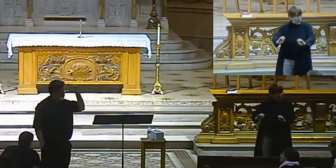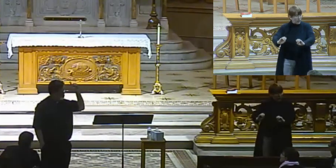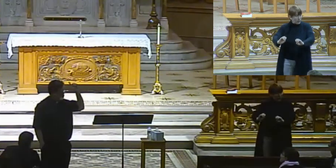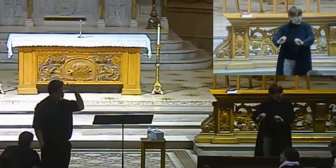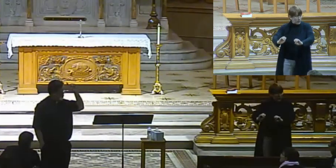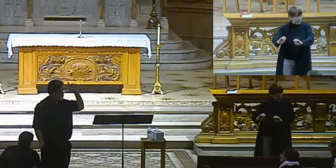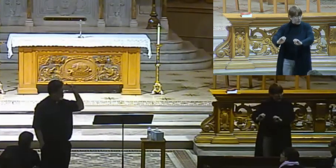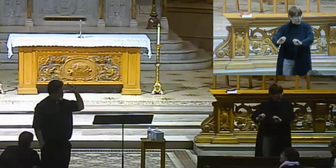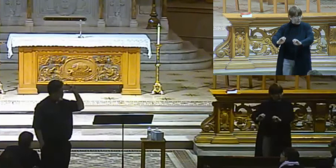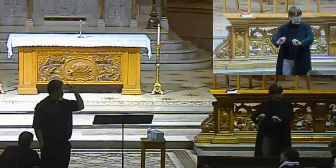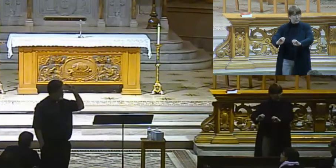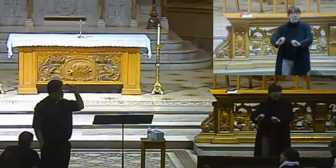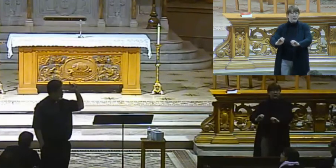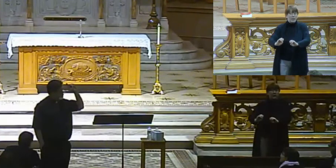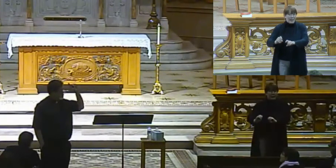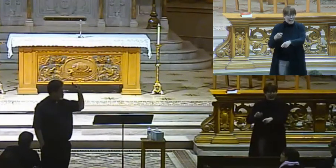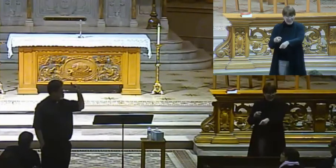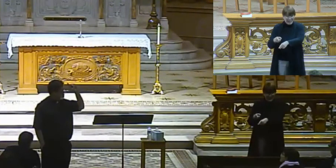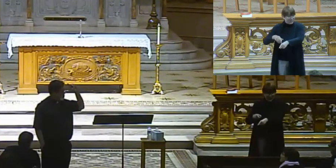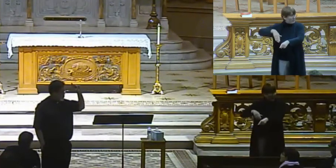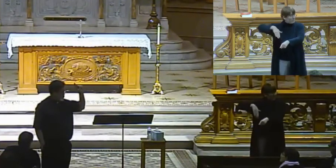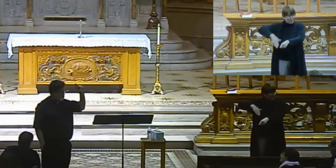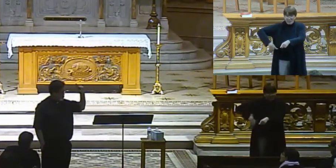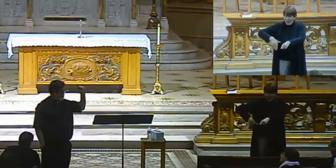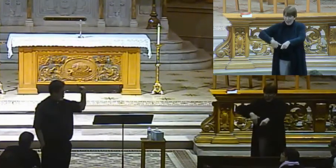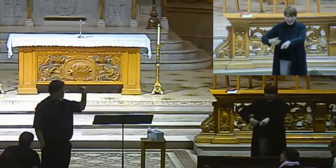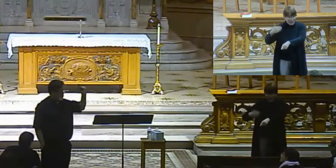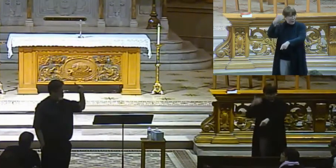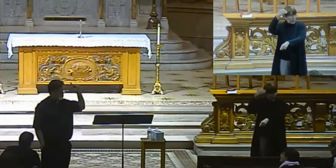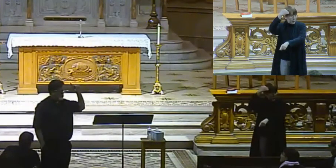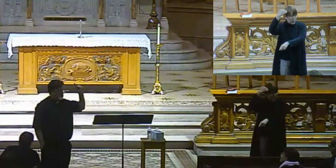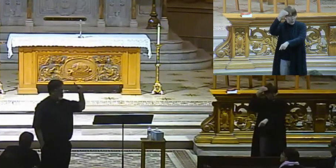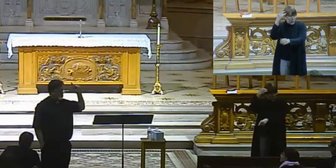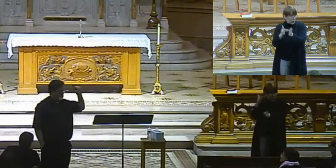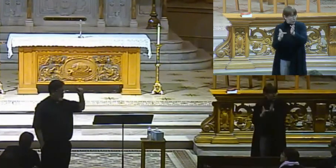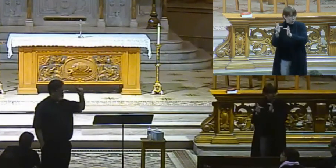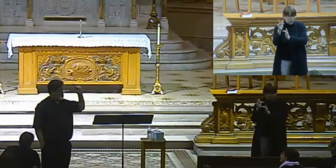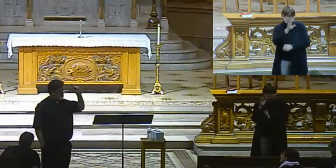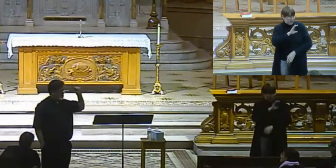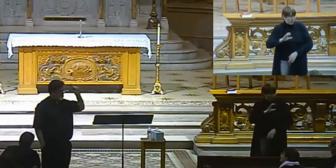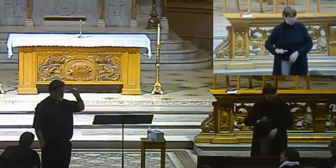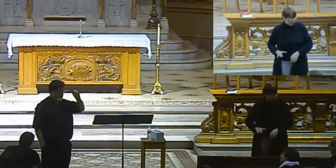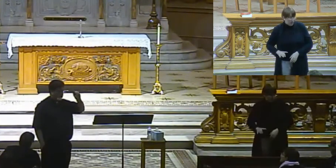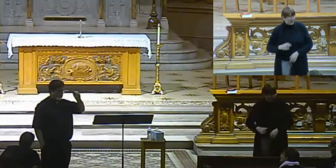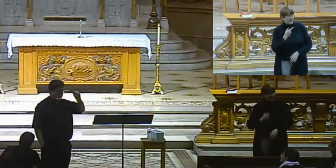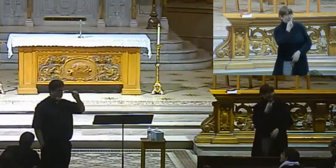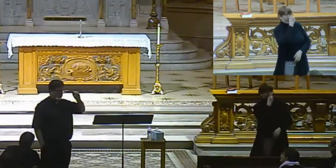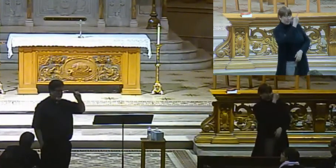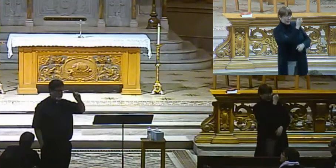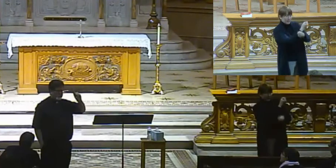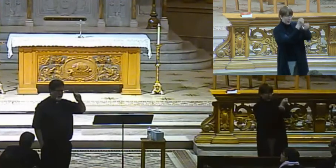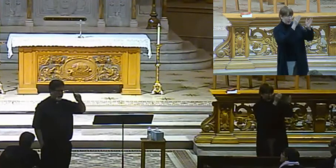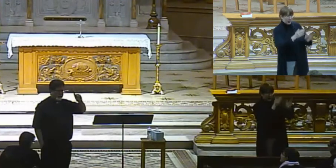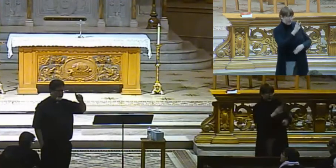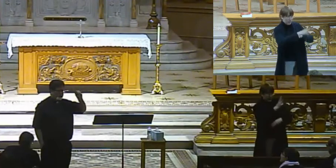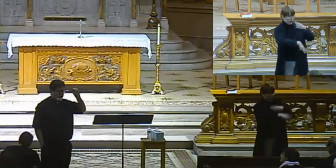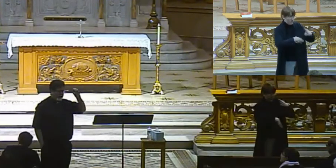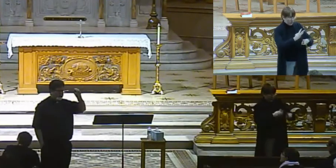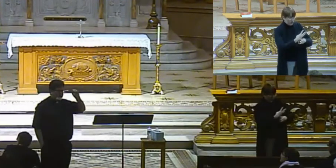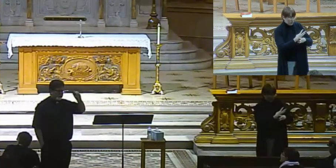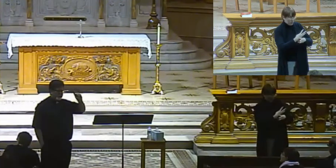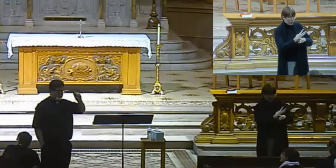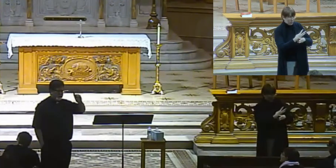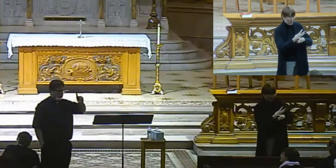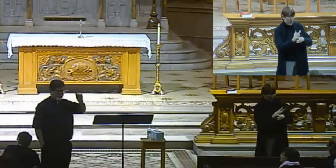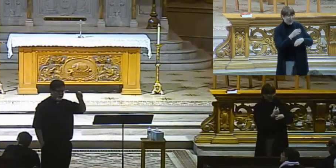through no fault of their own have not come to know that Jesus Christ is the Savior of the world and that the